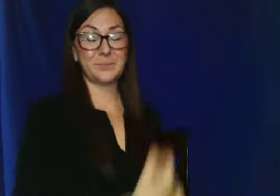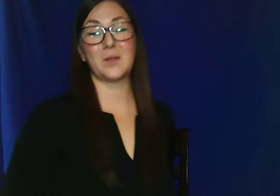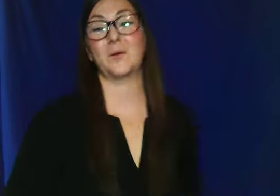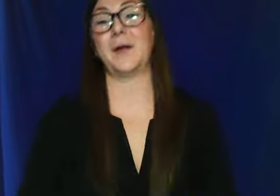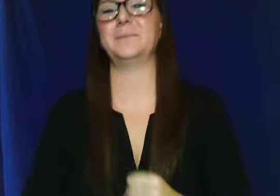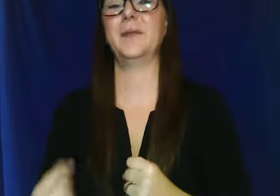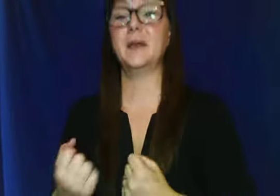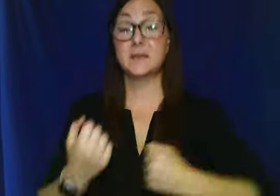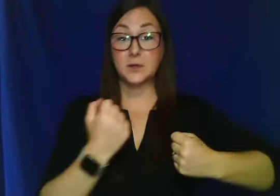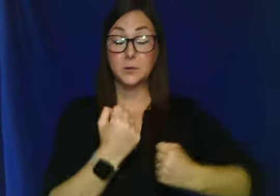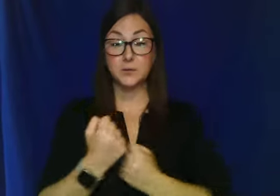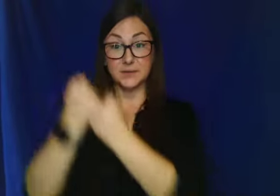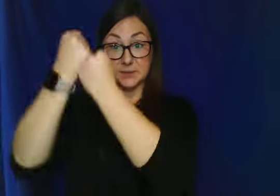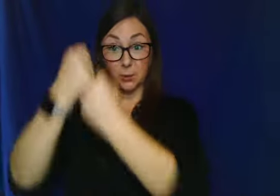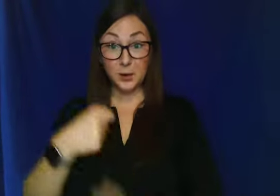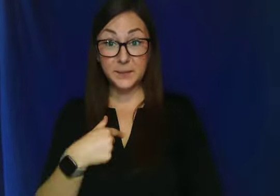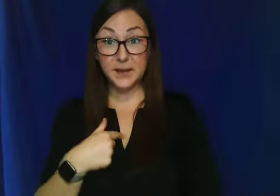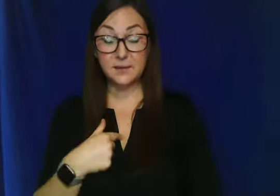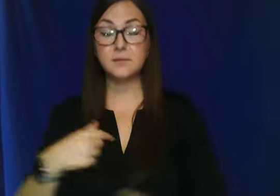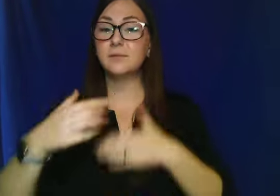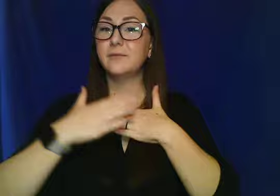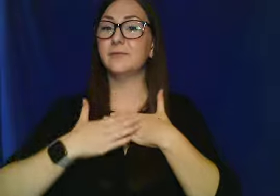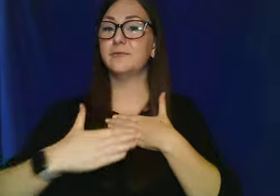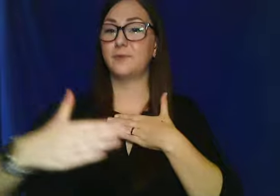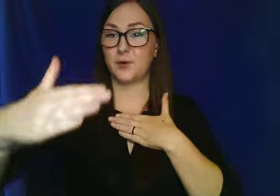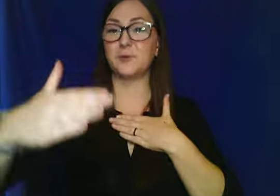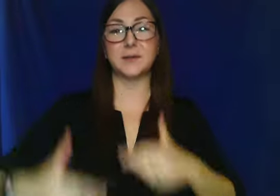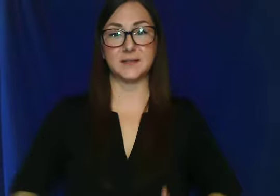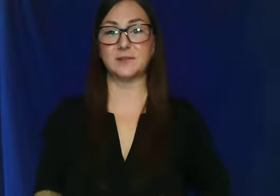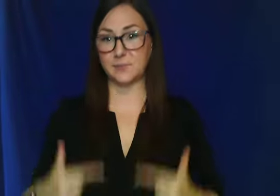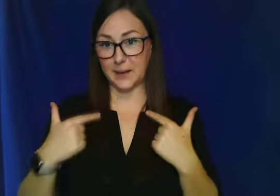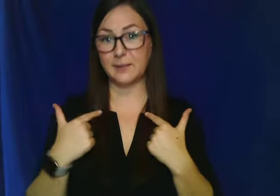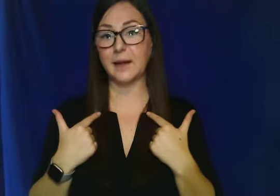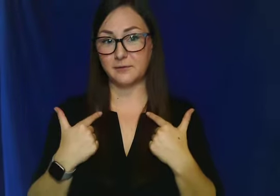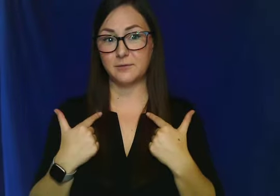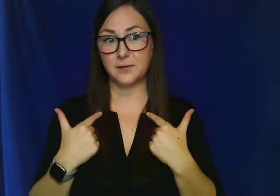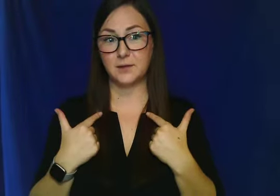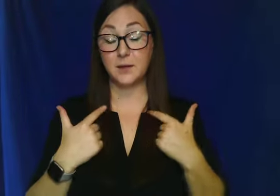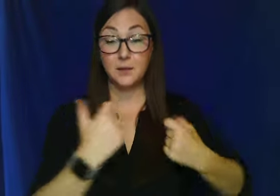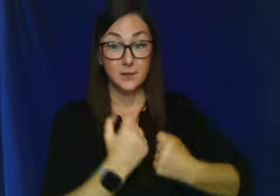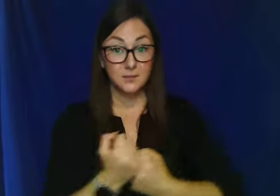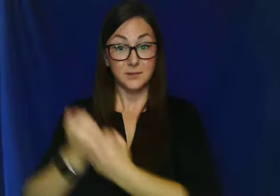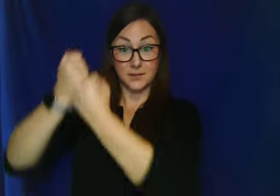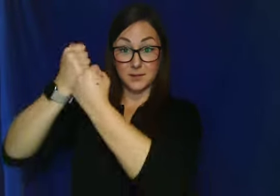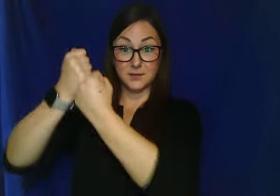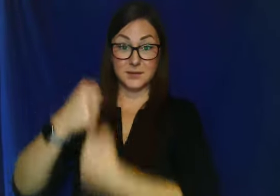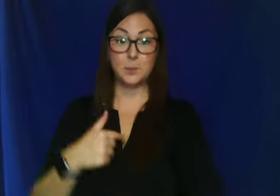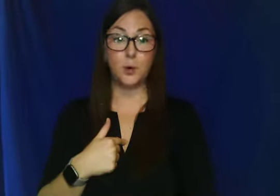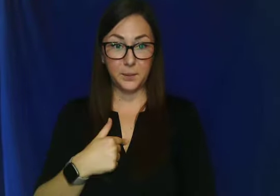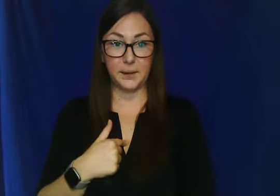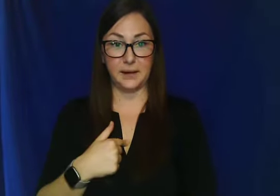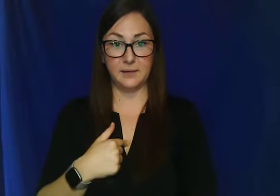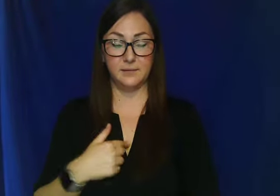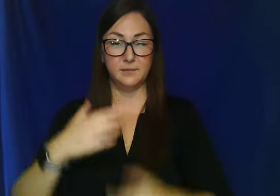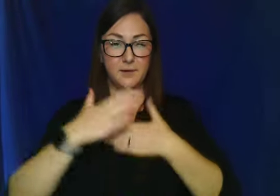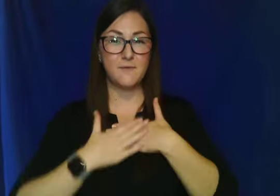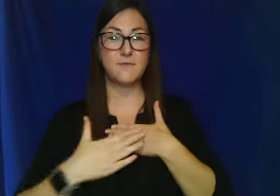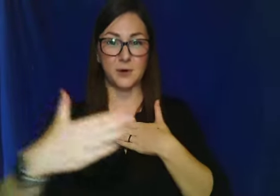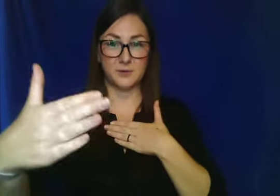Okay. So, support me for the rest of my life. Support me for the